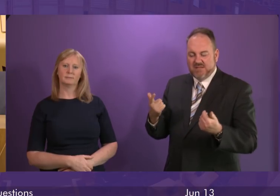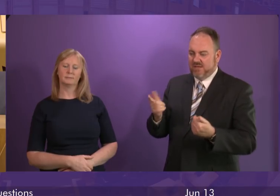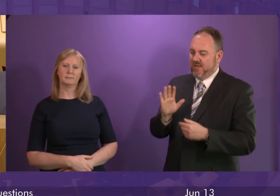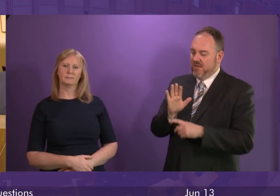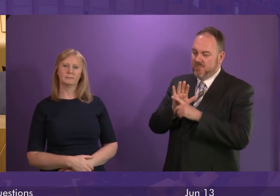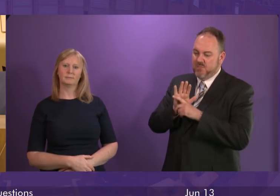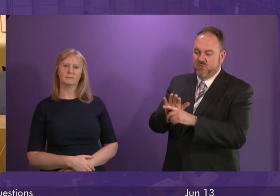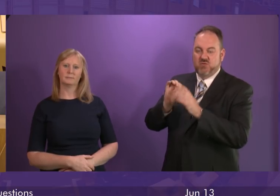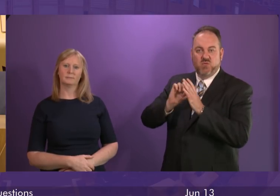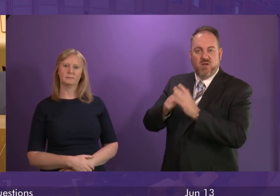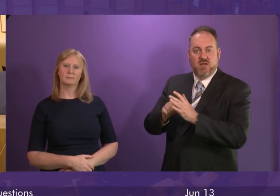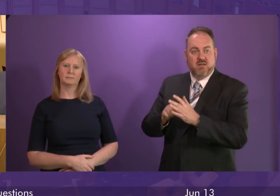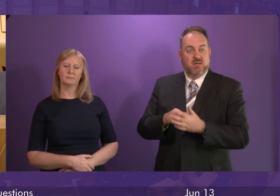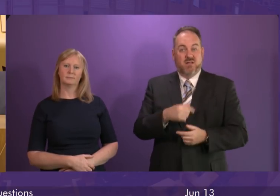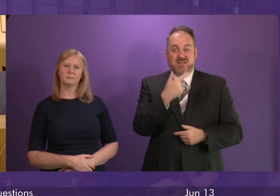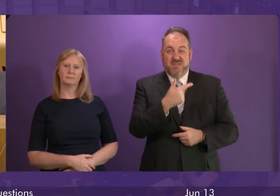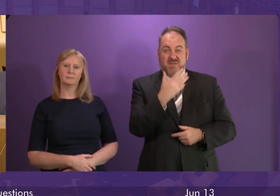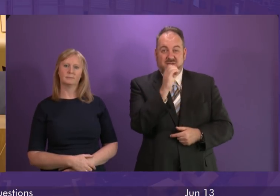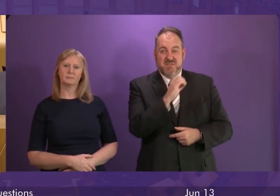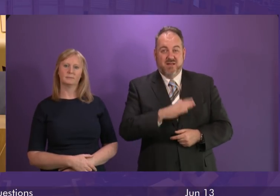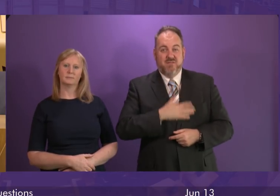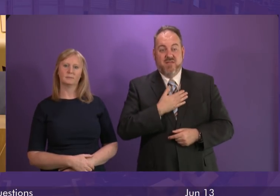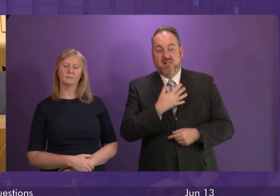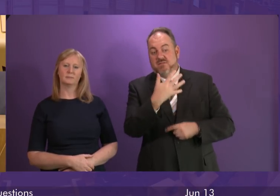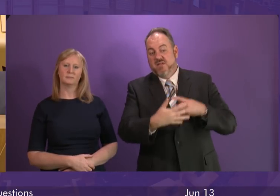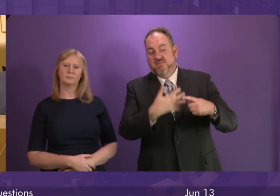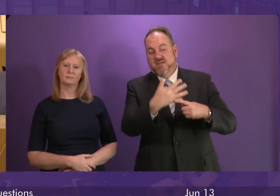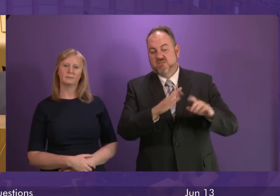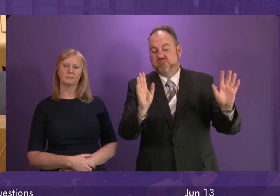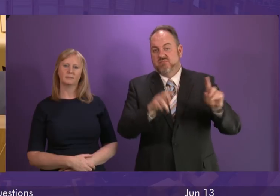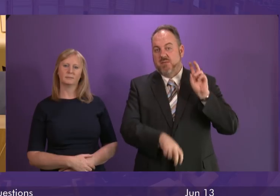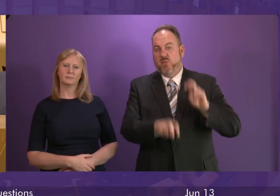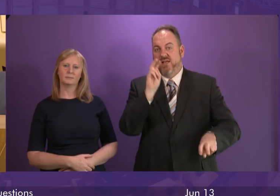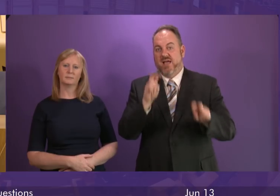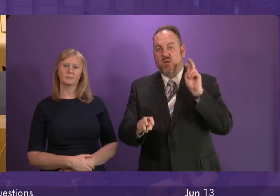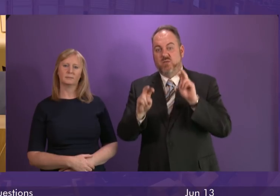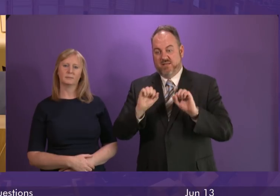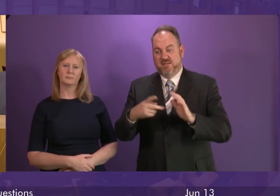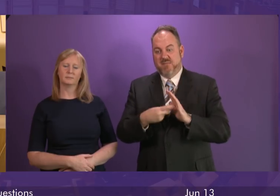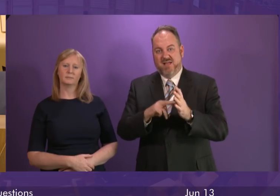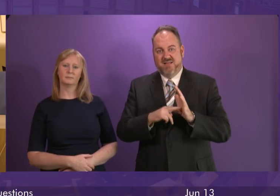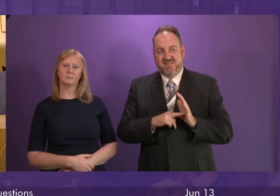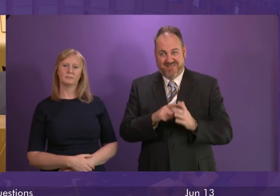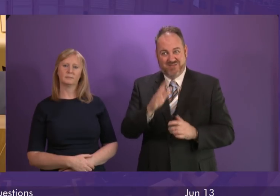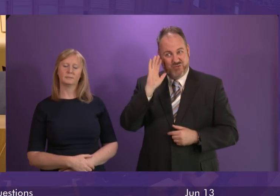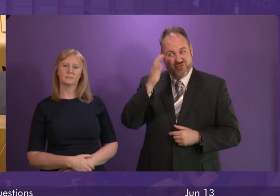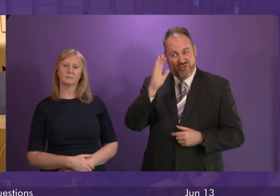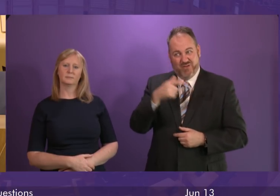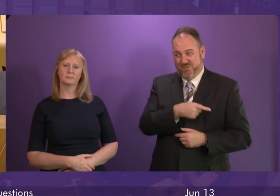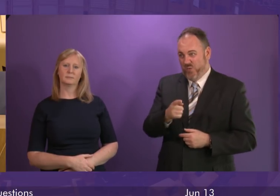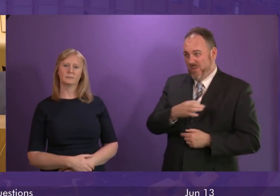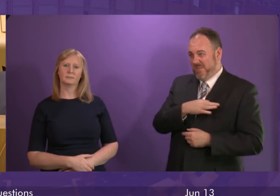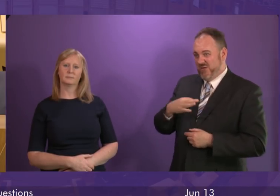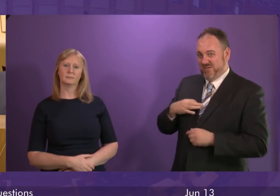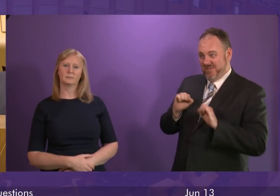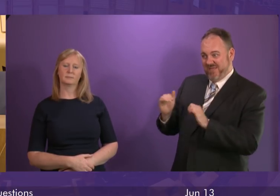GPs don't think they'll be in general practice five years from now. And the RCGP are warning that this is putting patient safety at